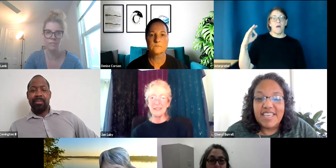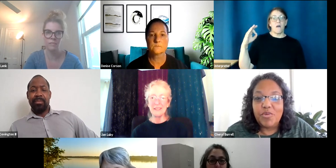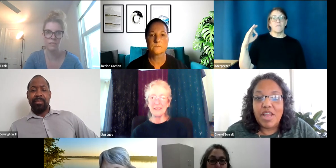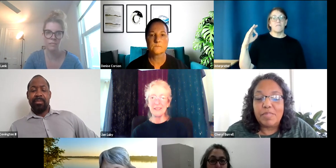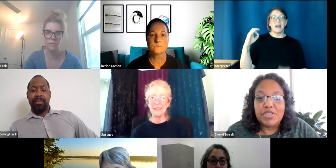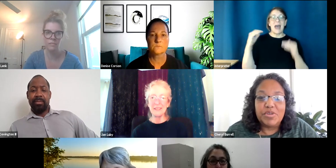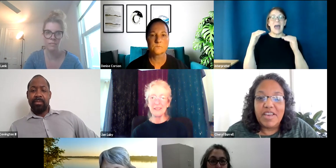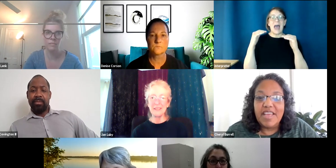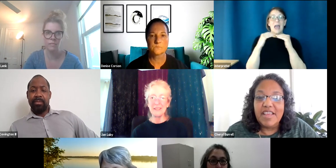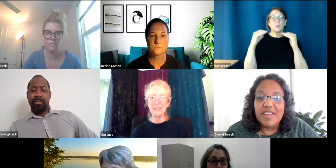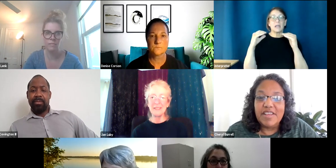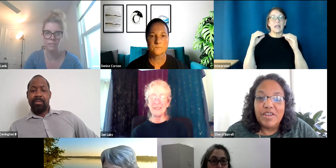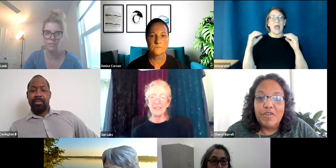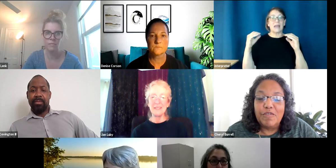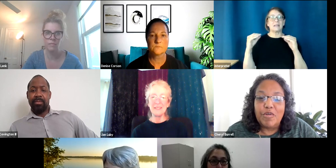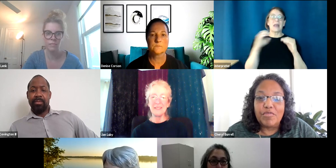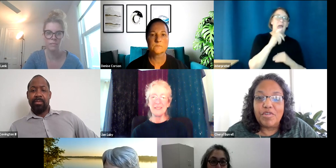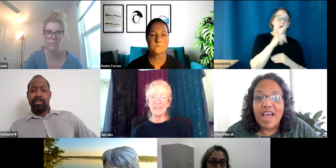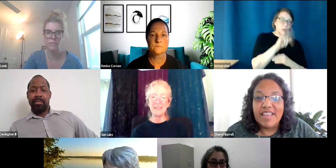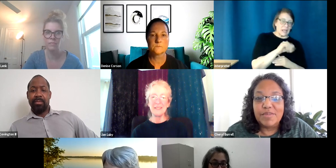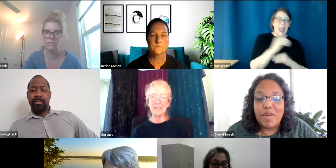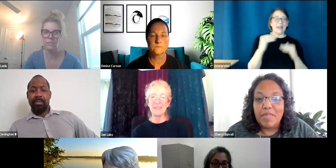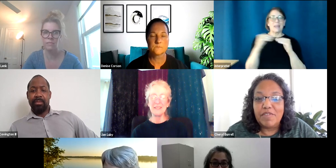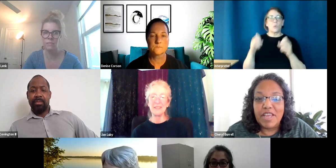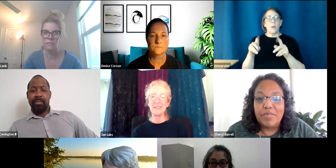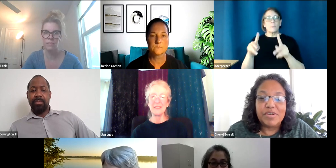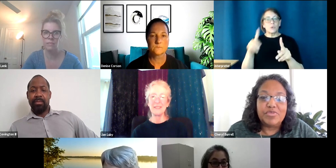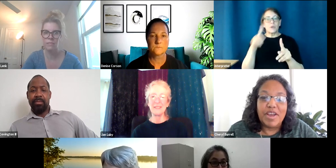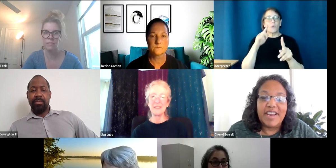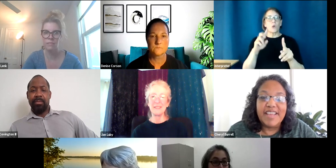Equal Opportunity for the Rhode Island Department of Labor and Training.